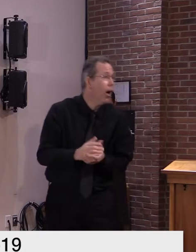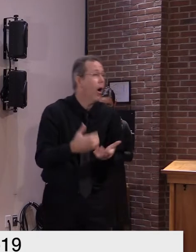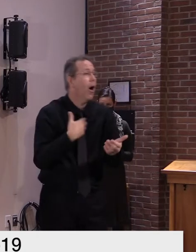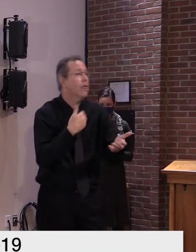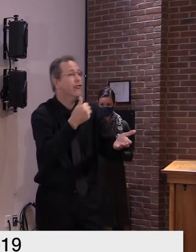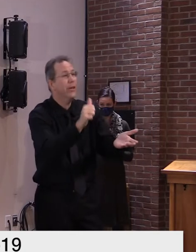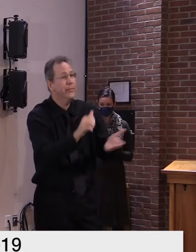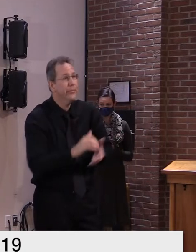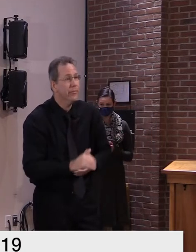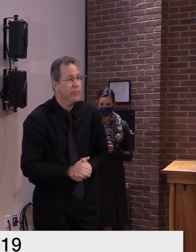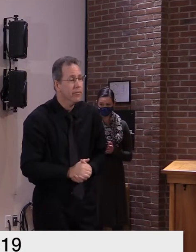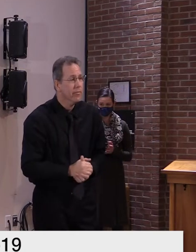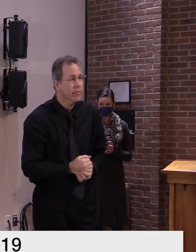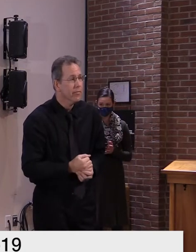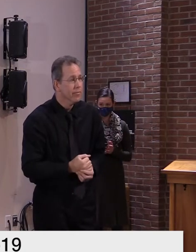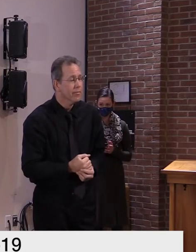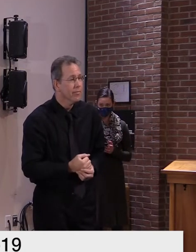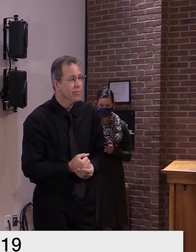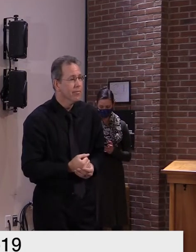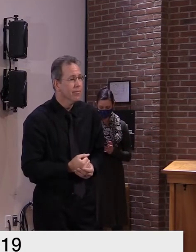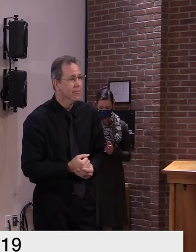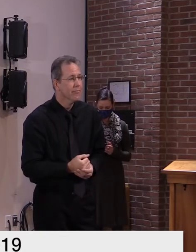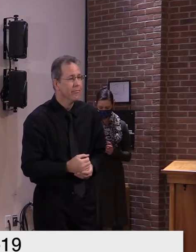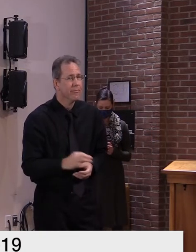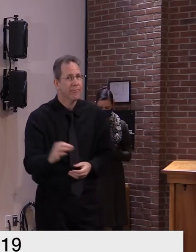you always do i appreciate that thank you